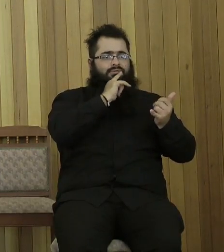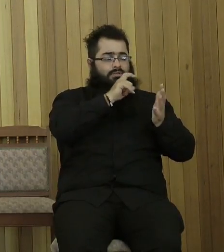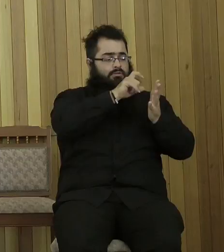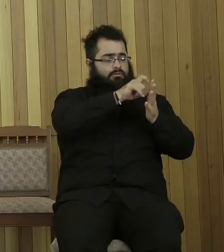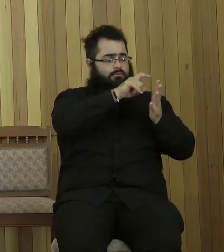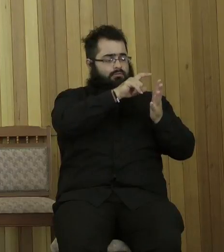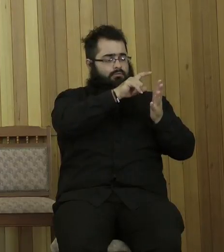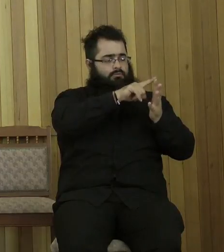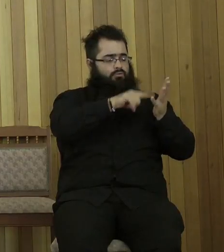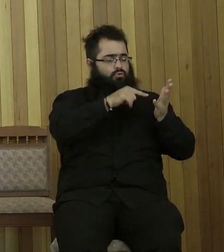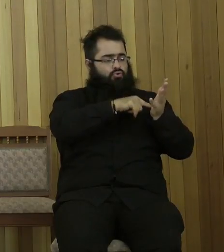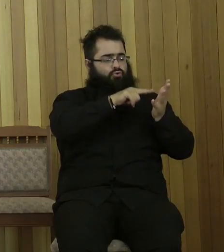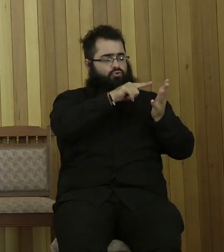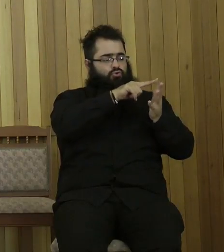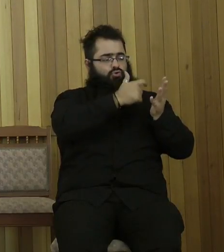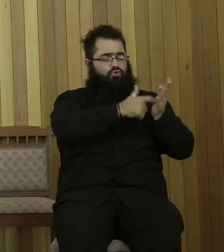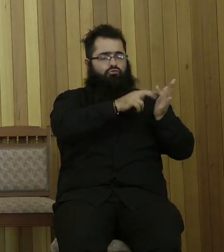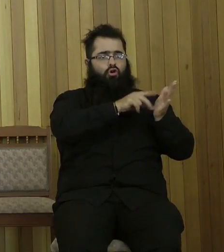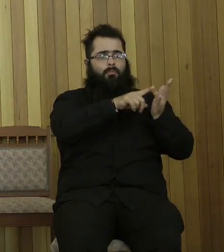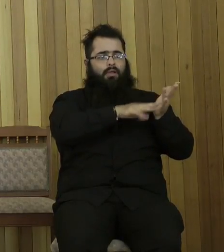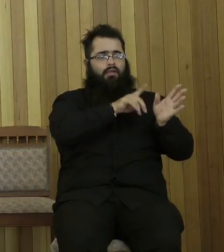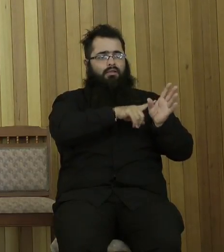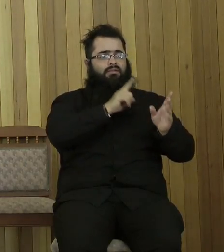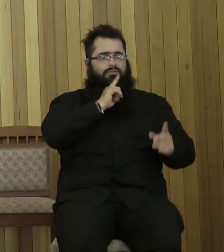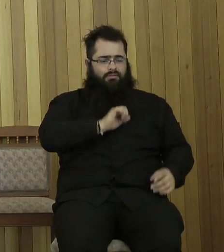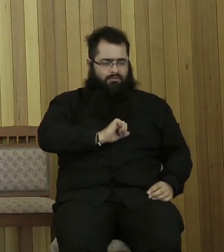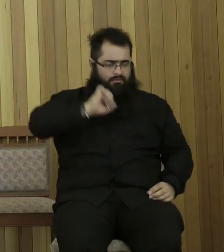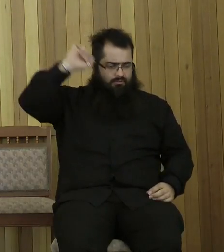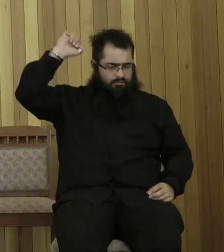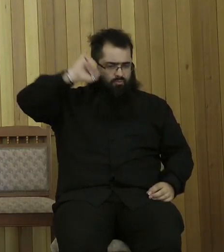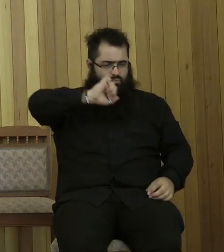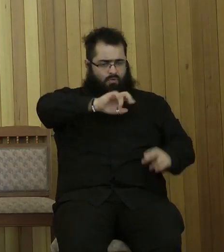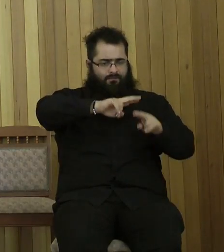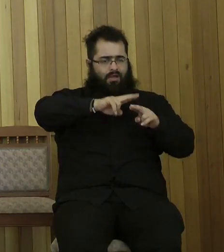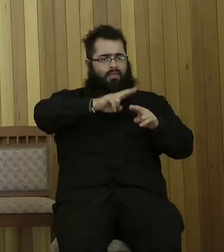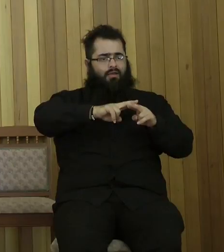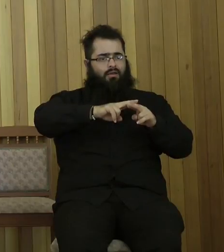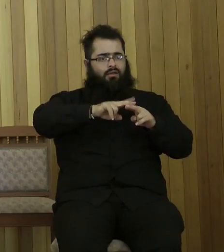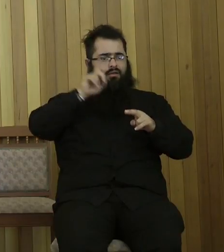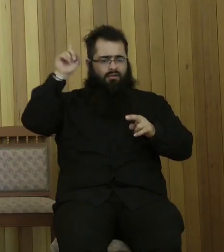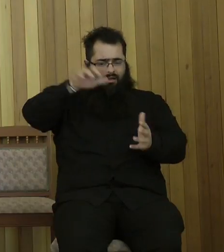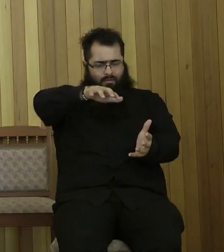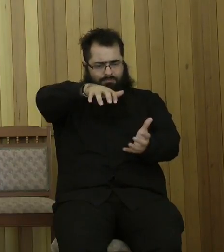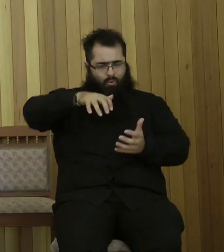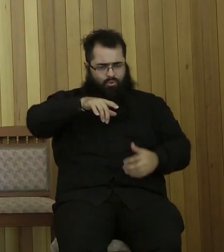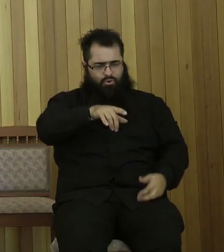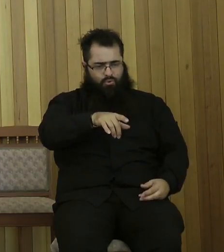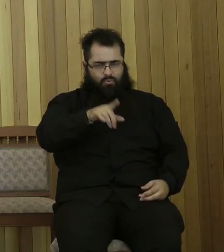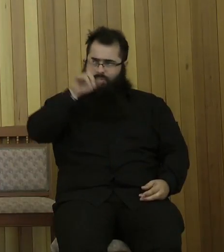your Father who brought you? Has He not made you and established you? Moses referred to God as the